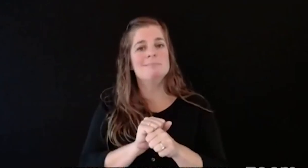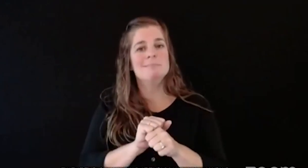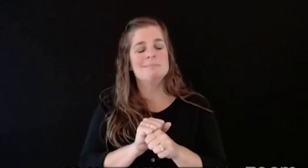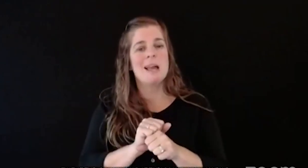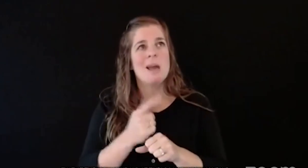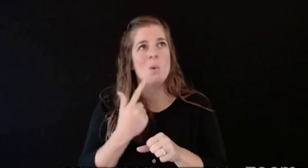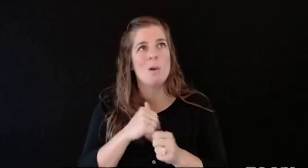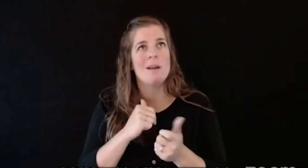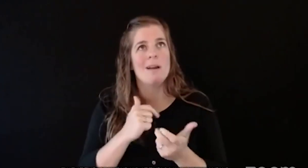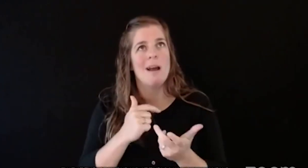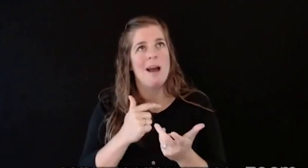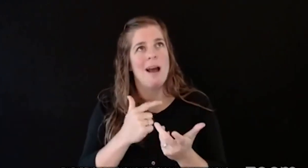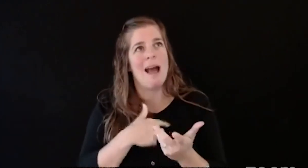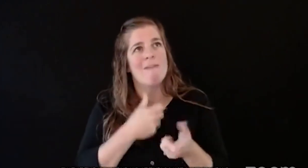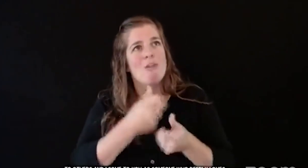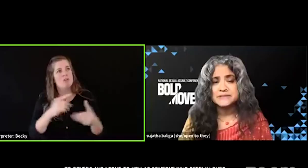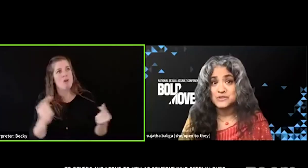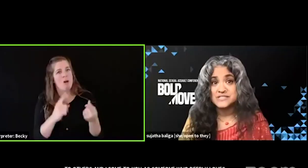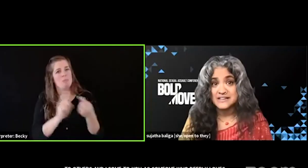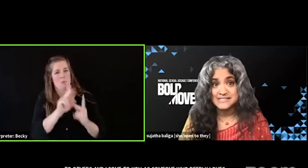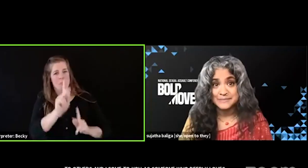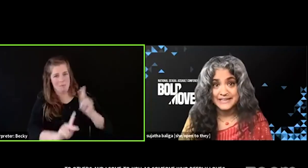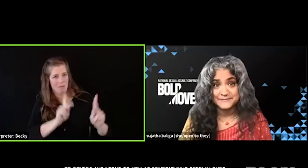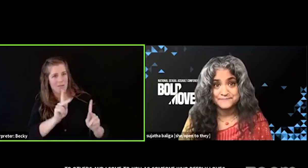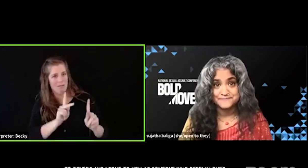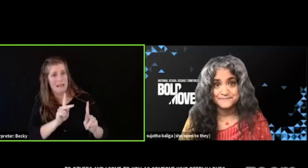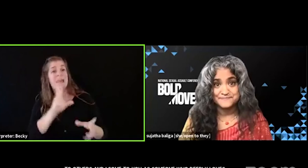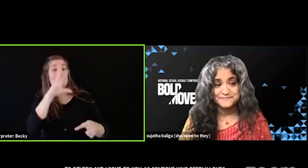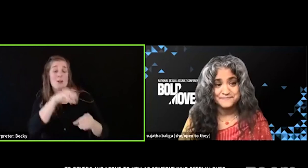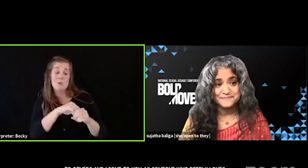unthinkable harms, including the harms that were done to me.